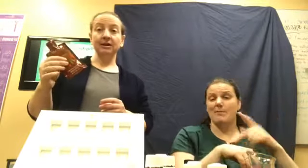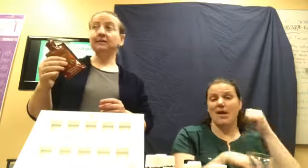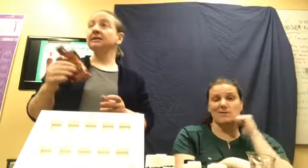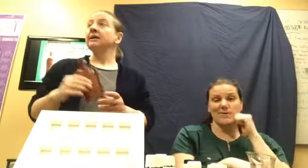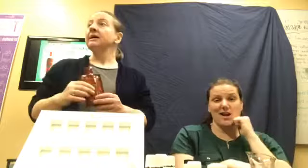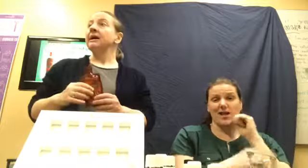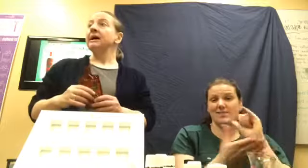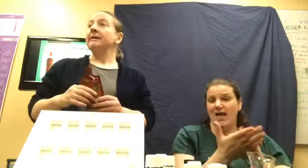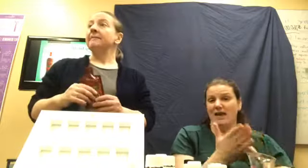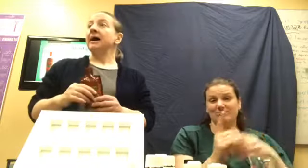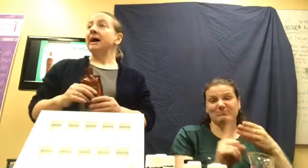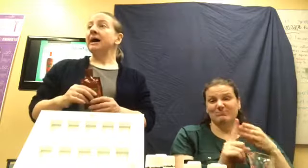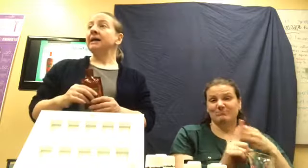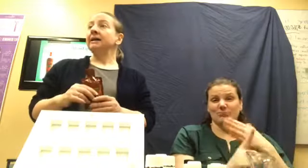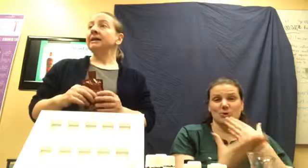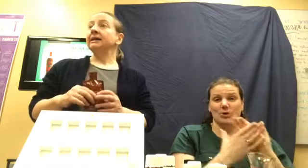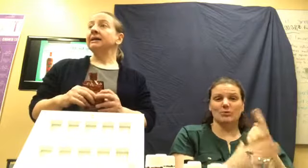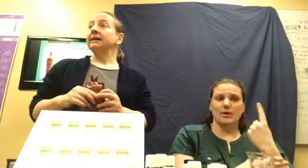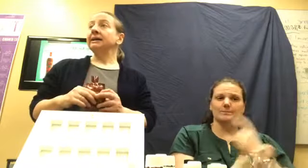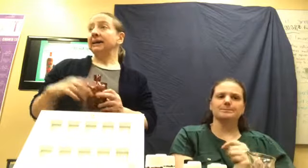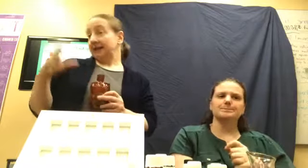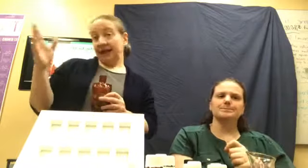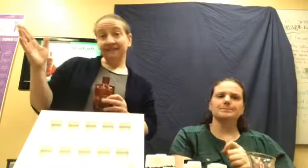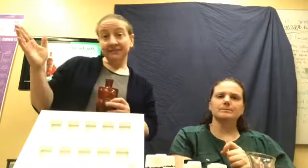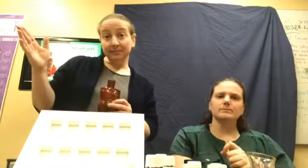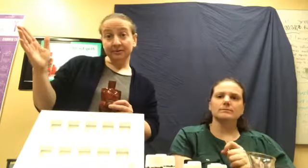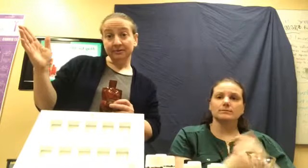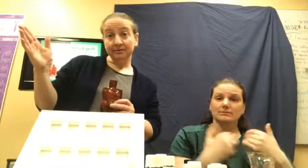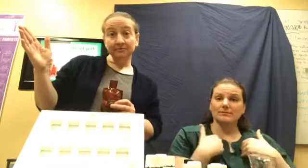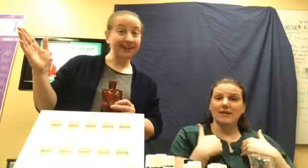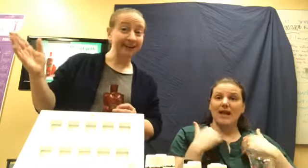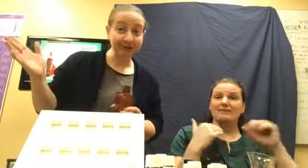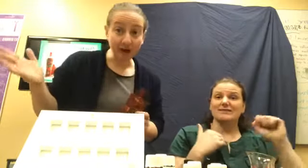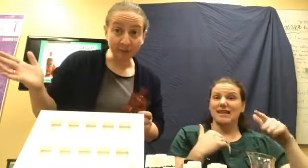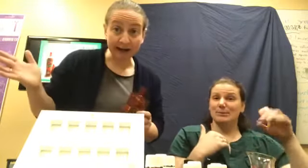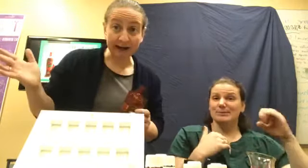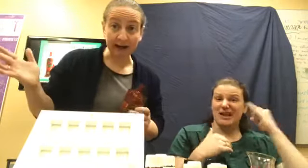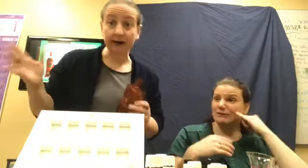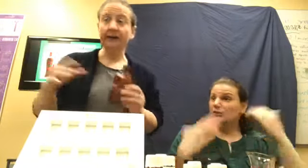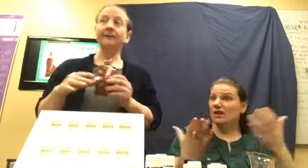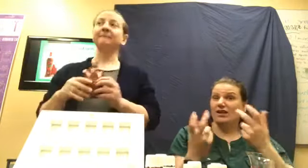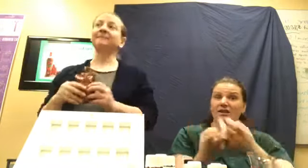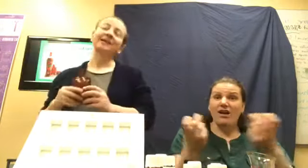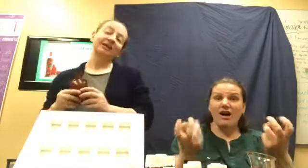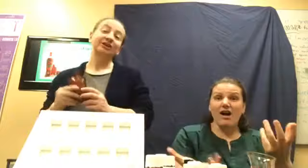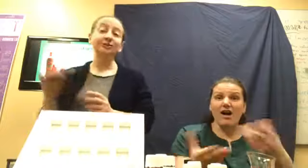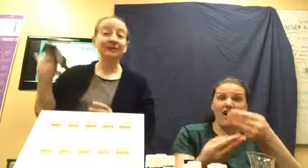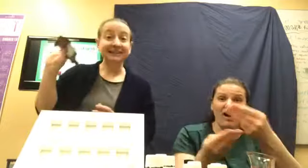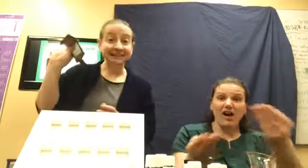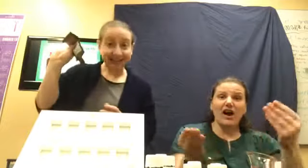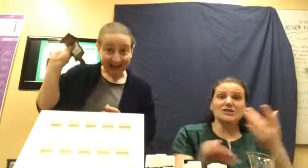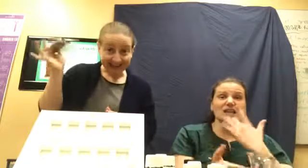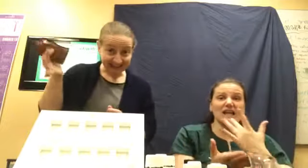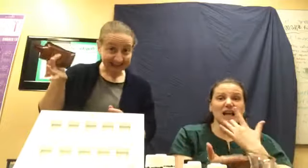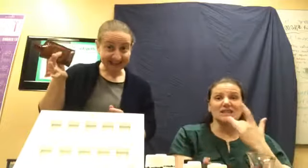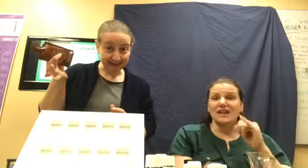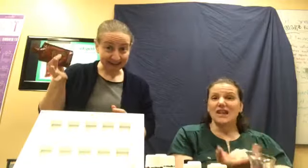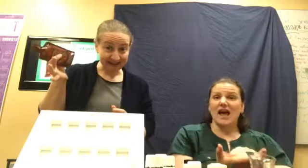this. Um, I have samples and if y'all were here, you would get to taste this yummy stuff,